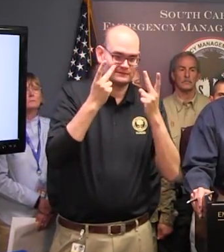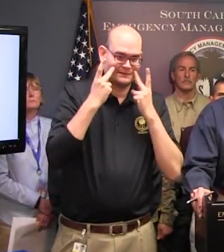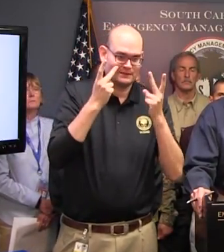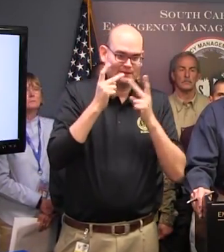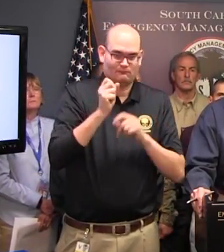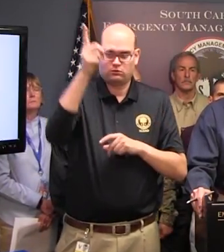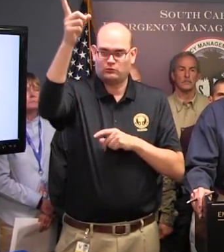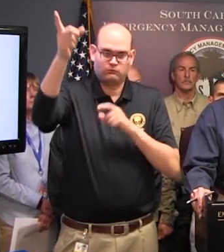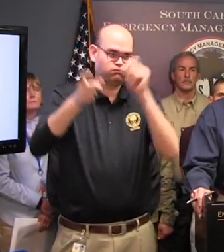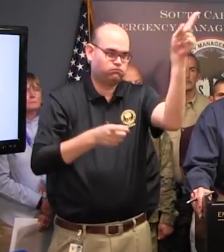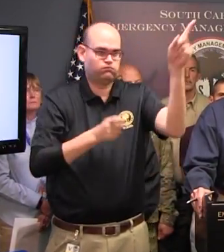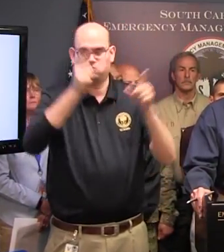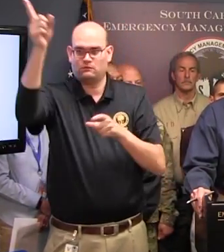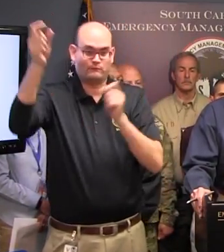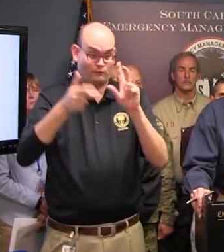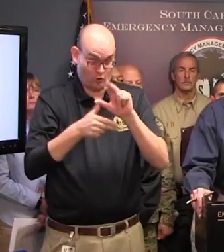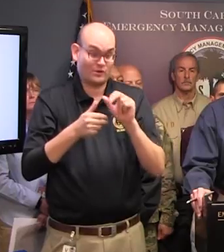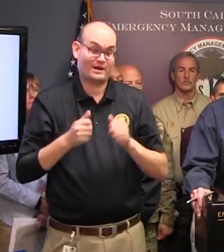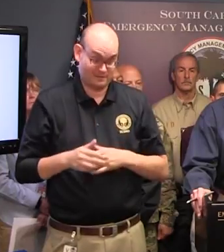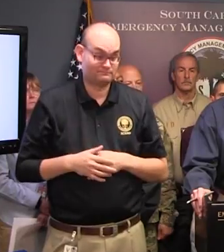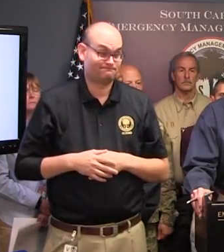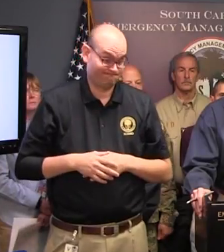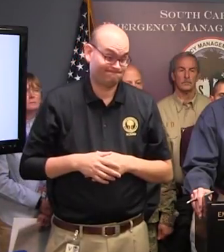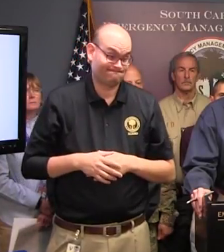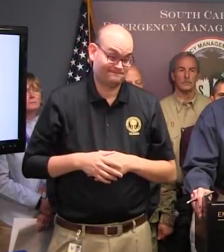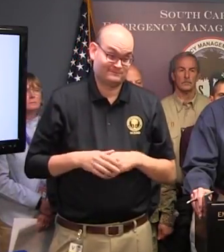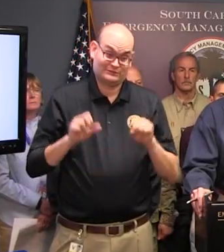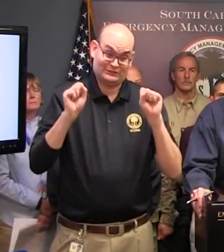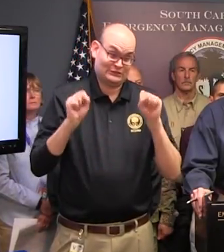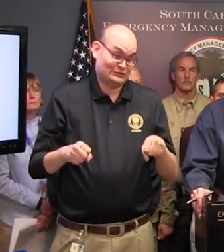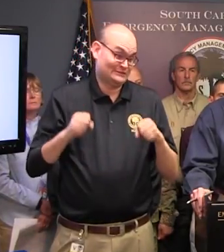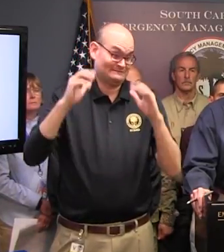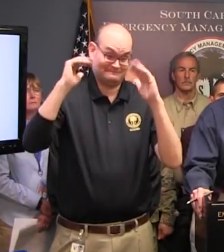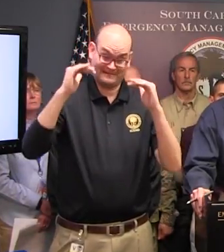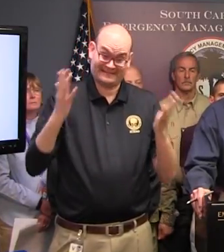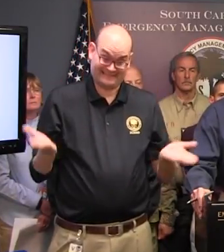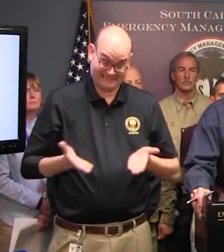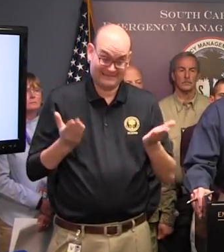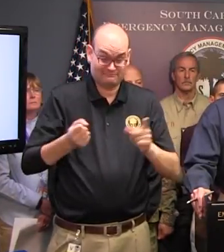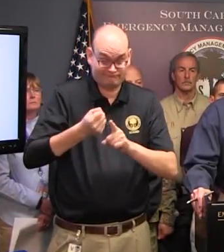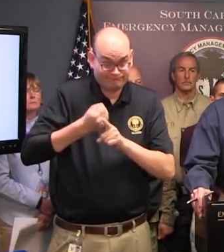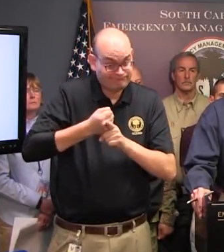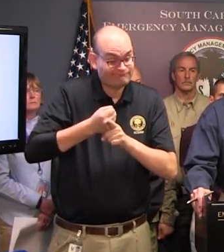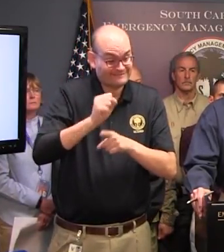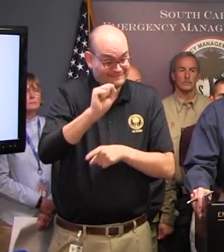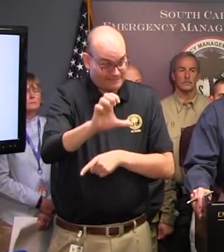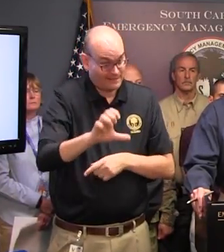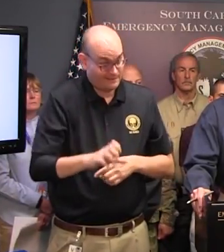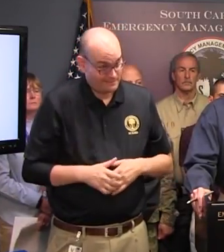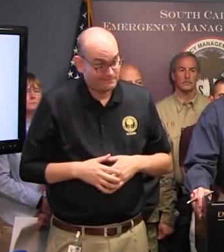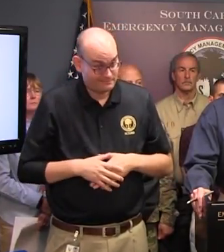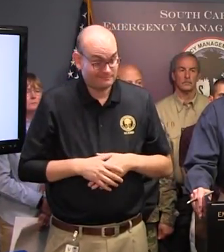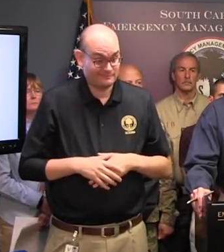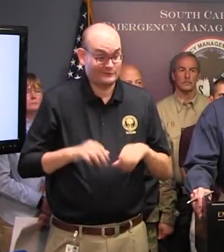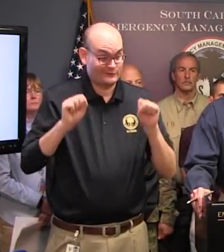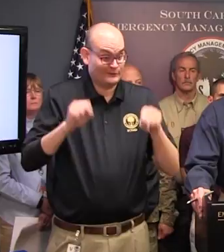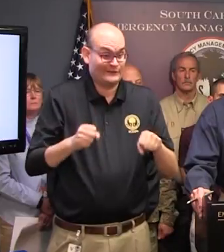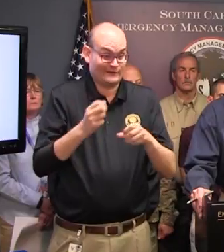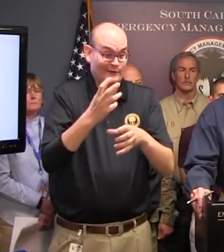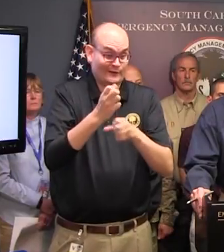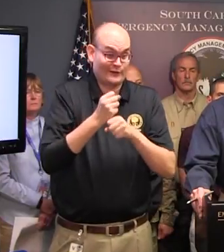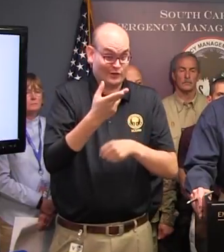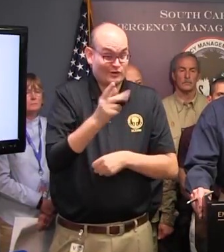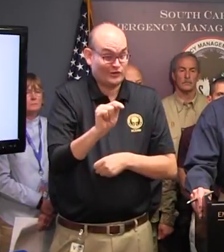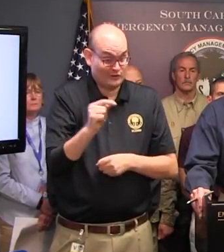of which are about what we're going to expect here right now. And you can get hurt. And it's a